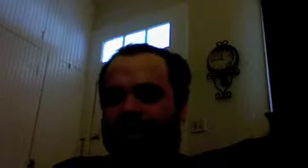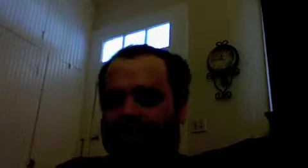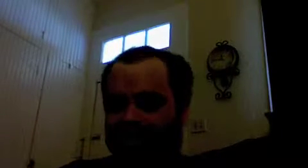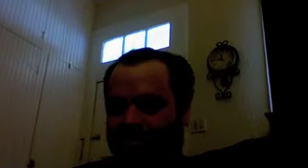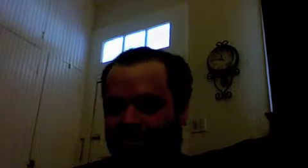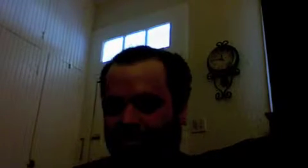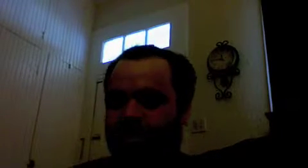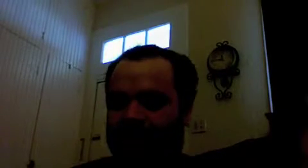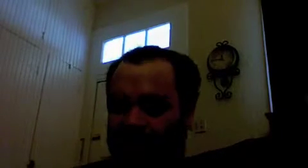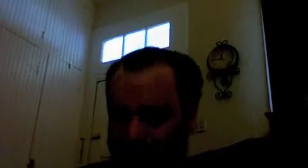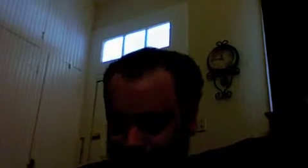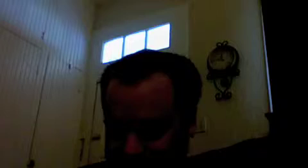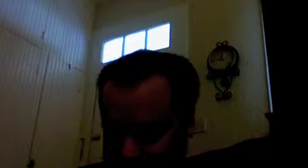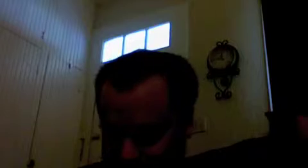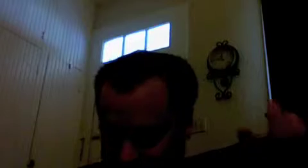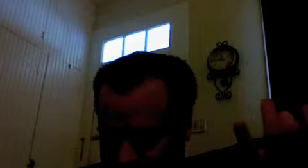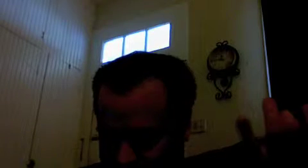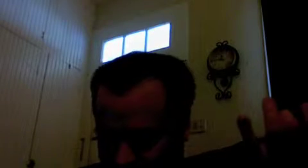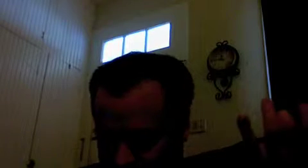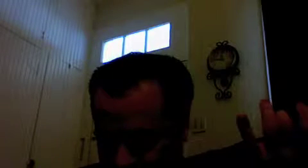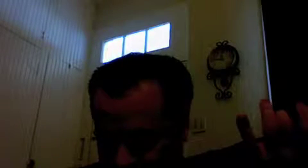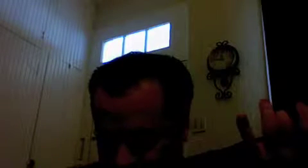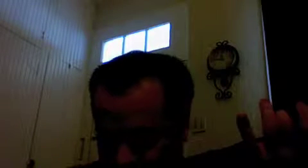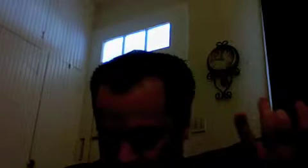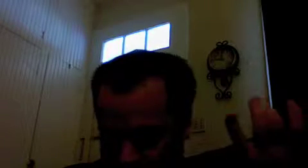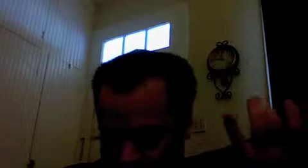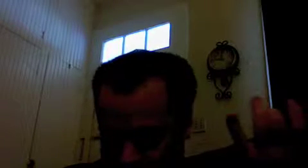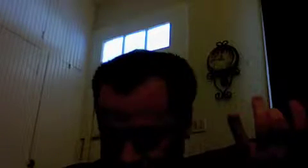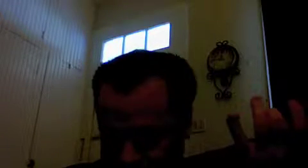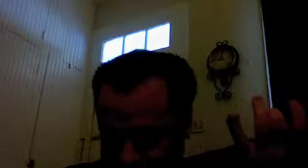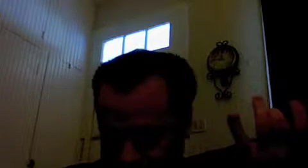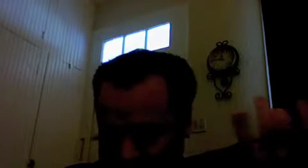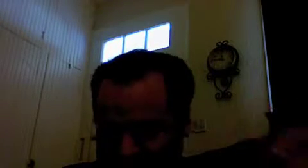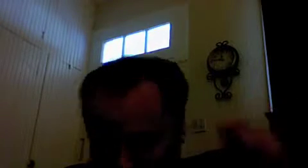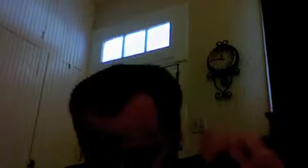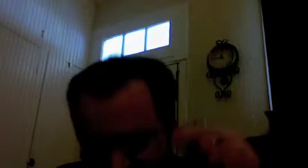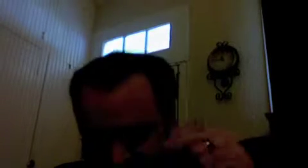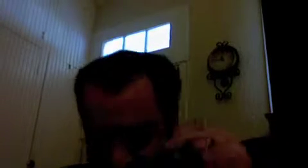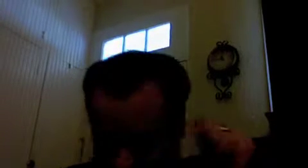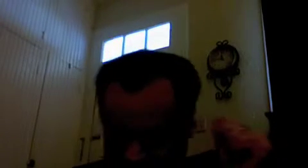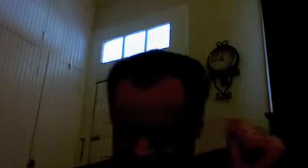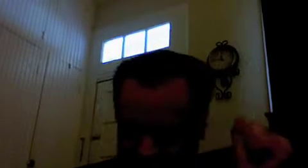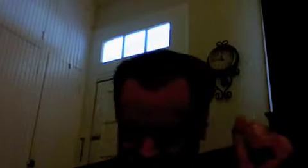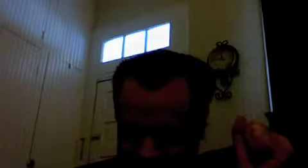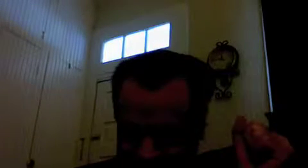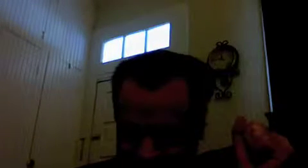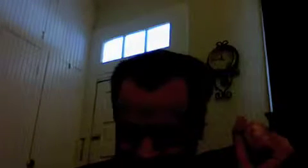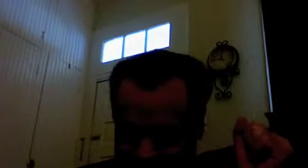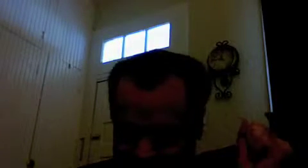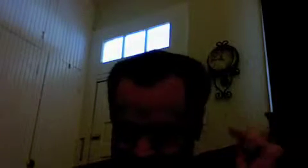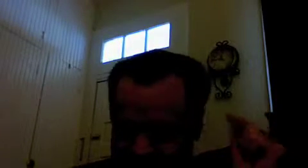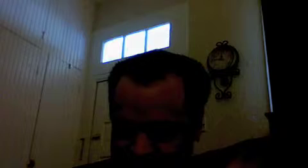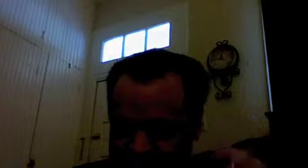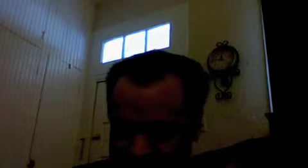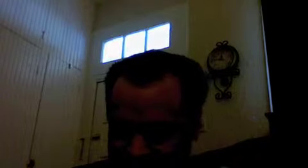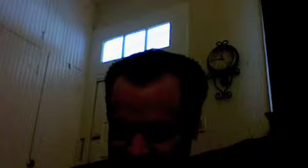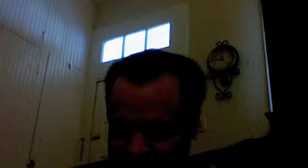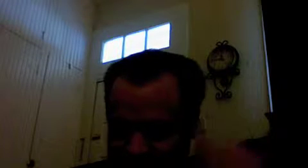Hegel is constructing here um in itself that life is